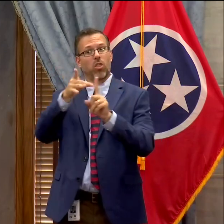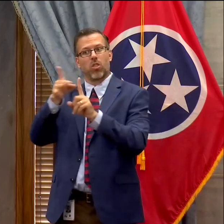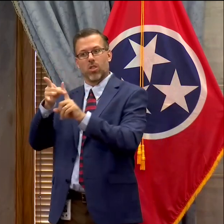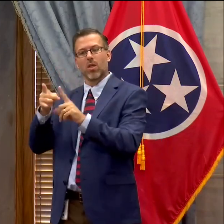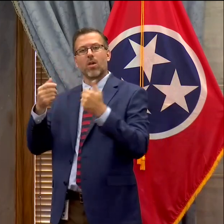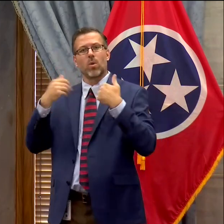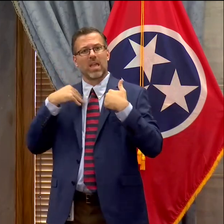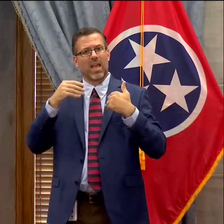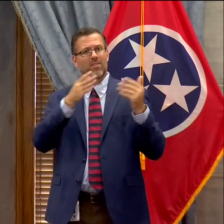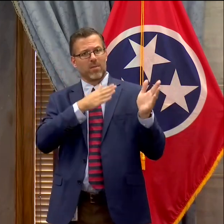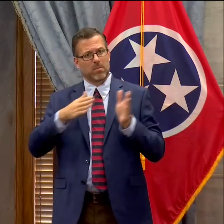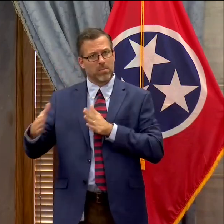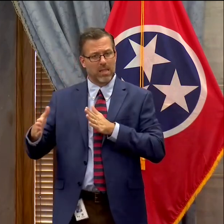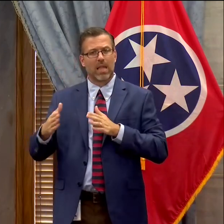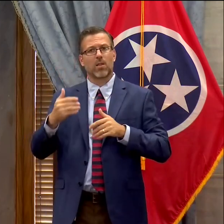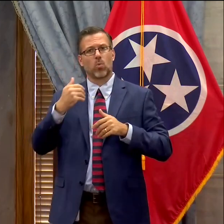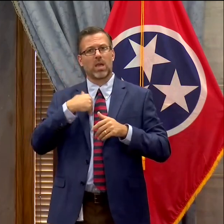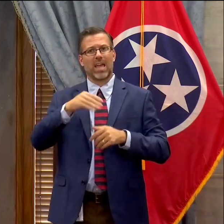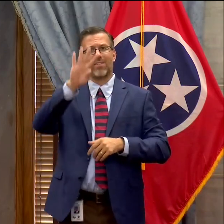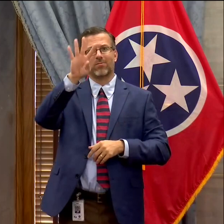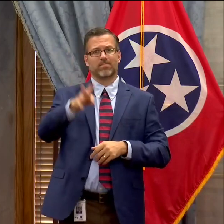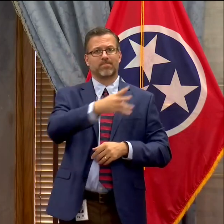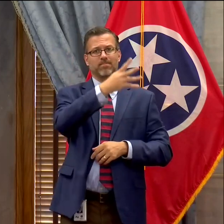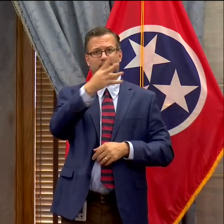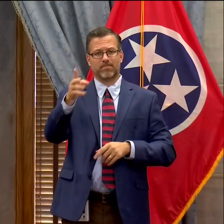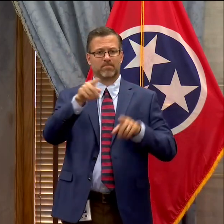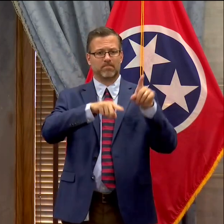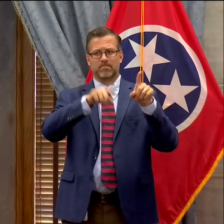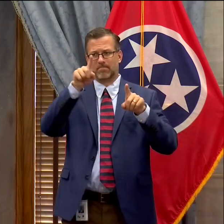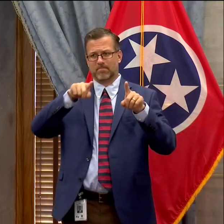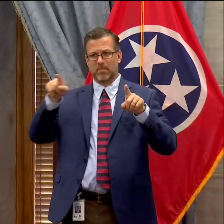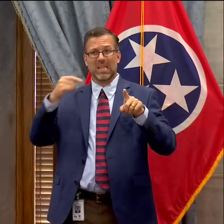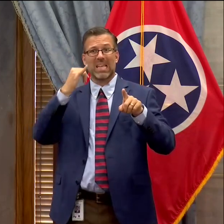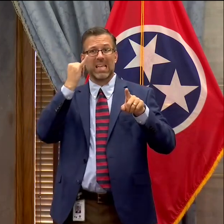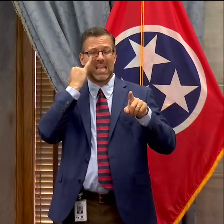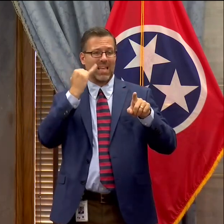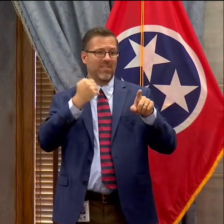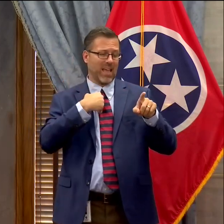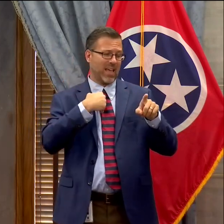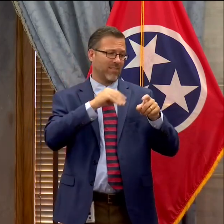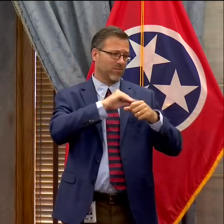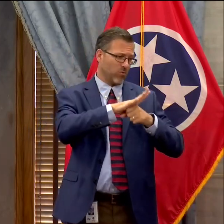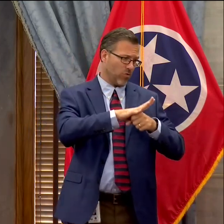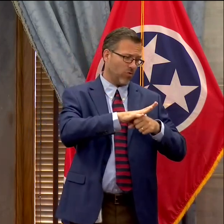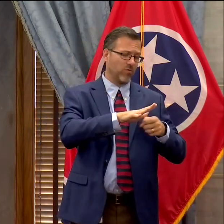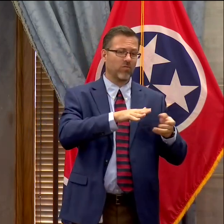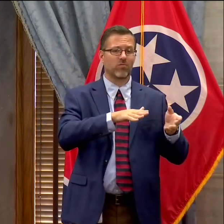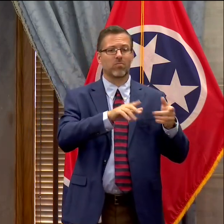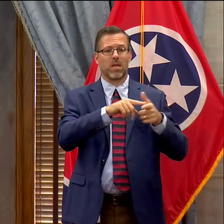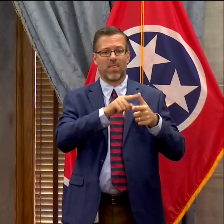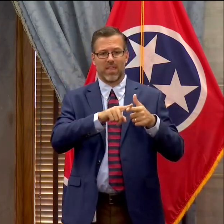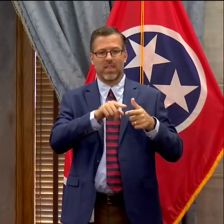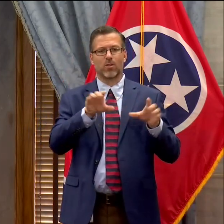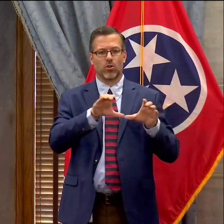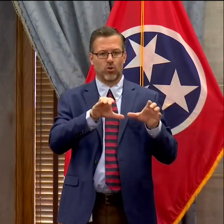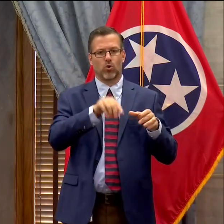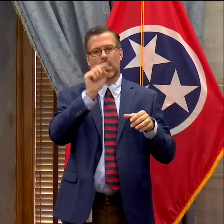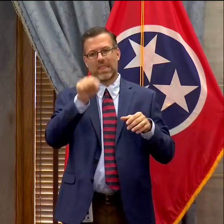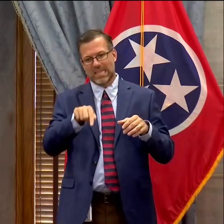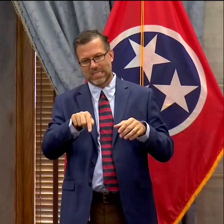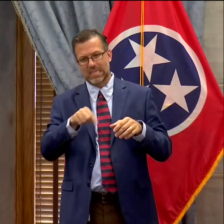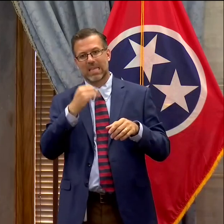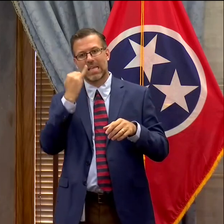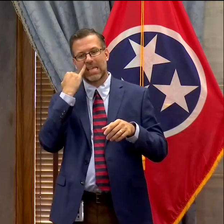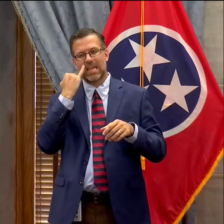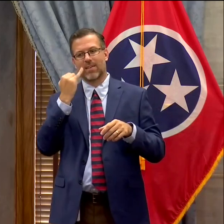is a matrix that's designed uniquely for counties, so there are different categories